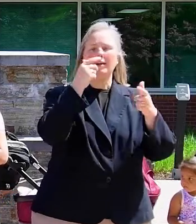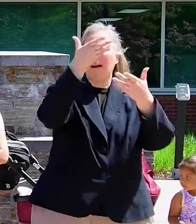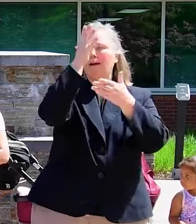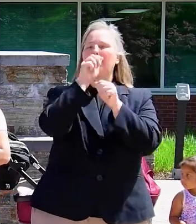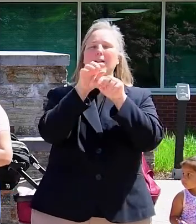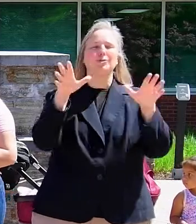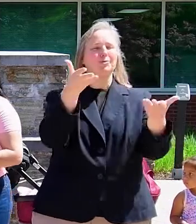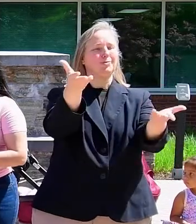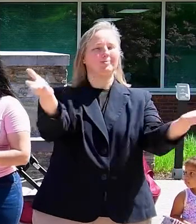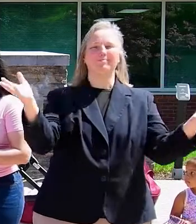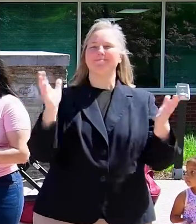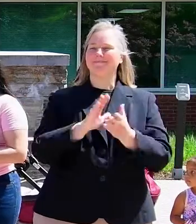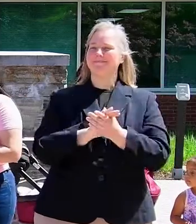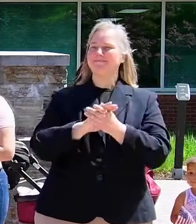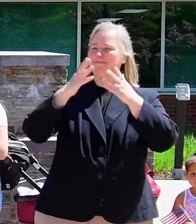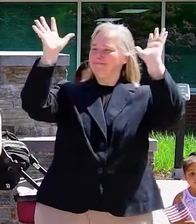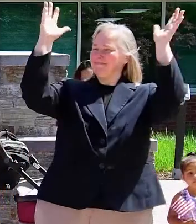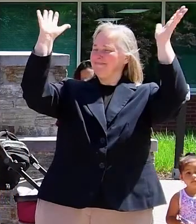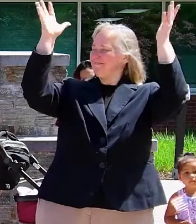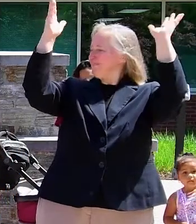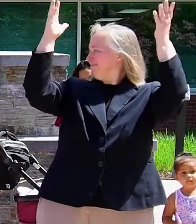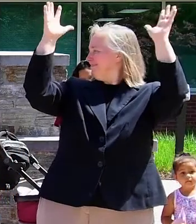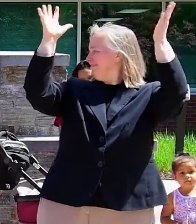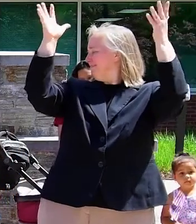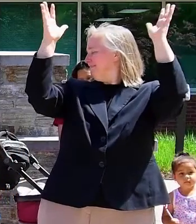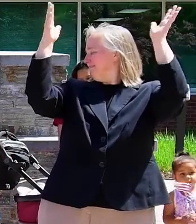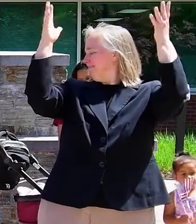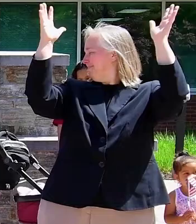Edith.